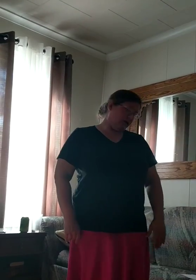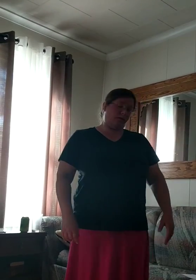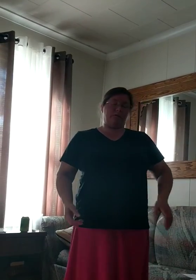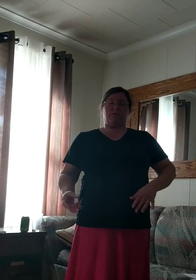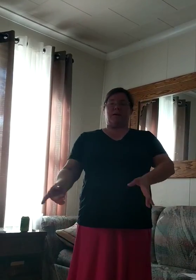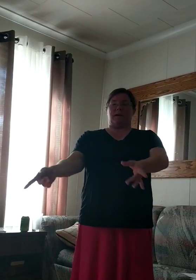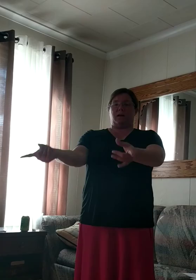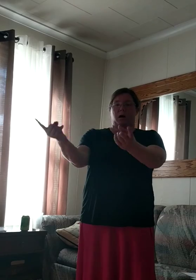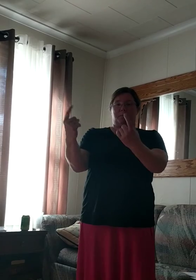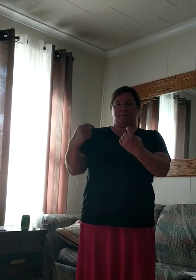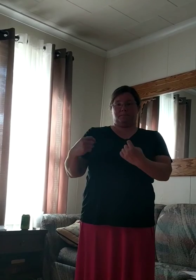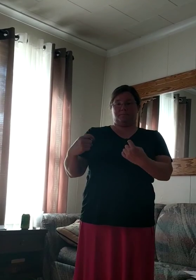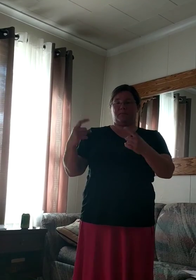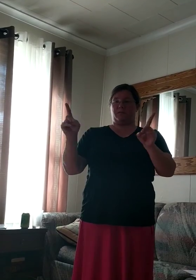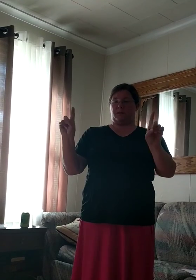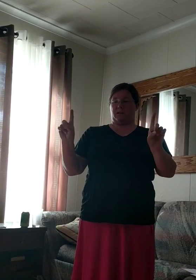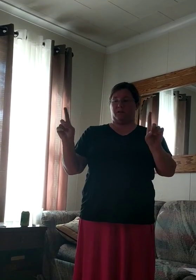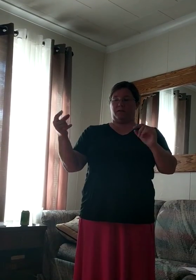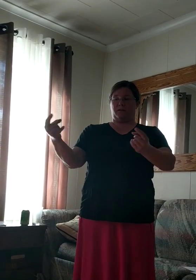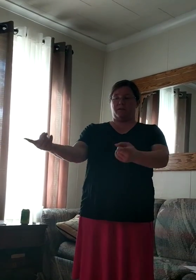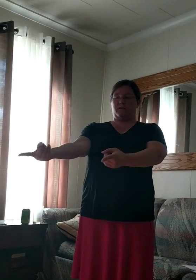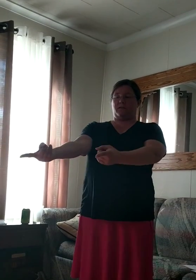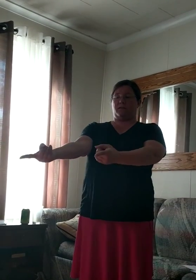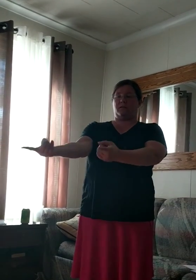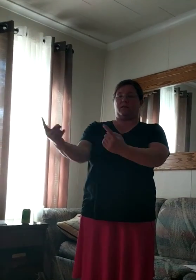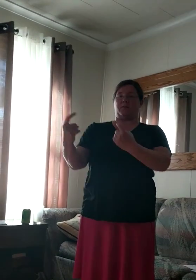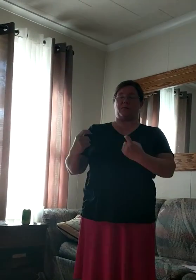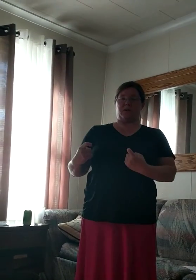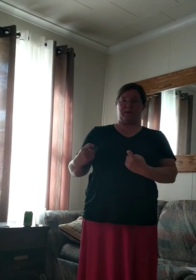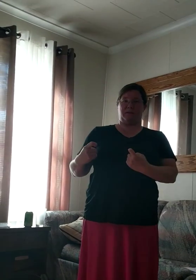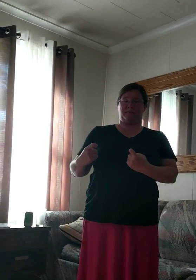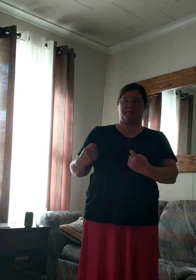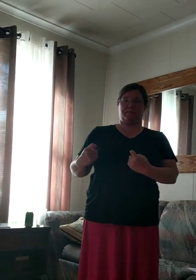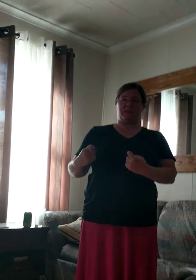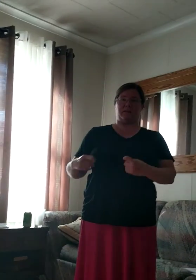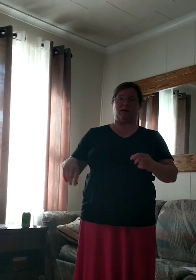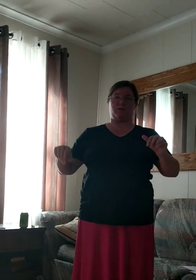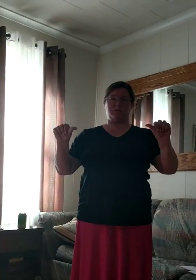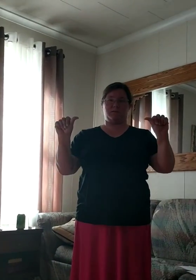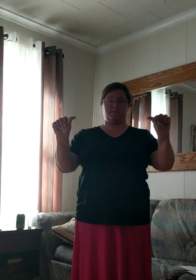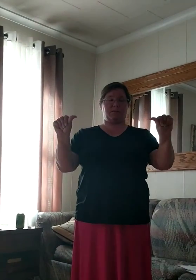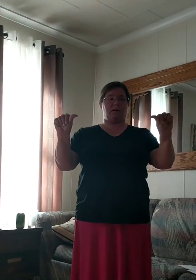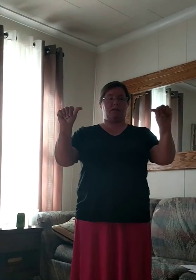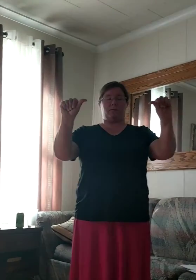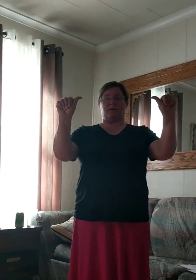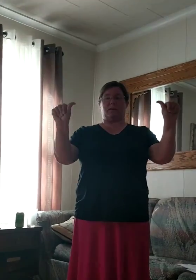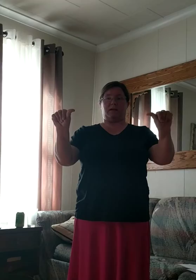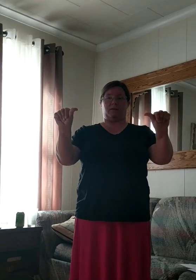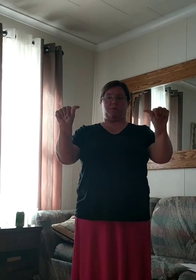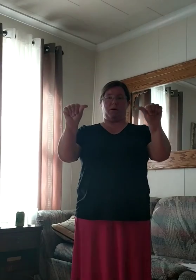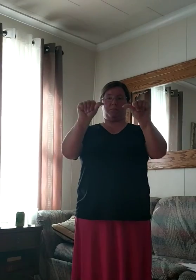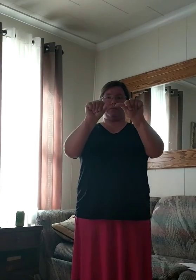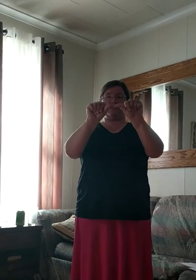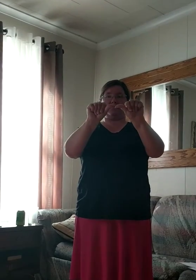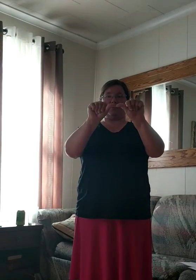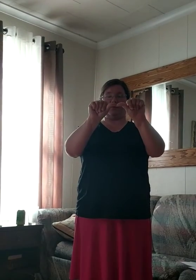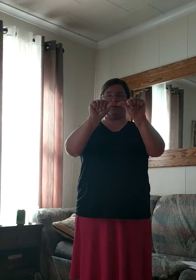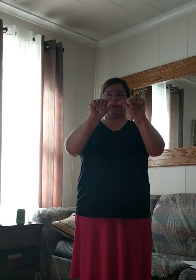So, we've got come. We're going take our fingers. And we bring them in. The altar. We're going to take our thumbs. Put them together.